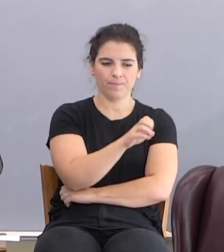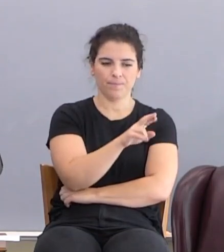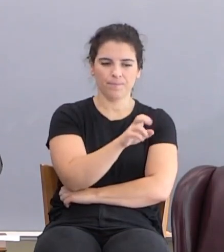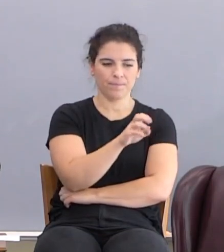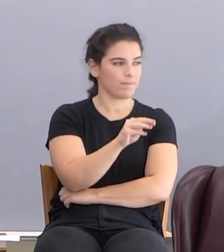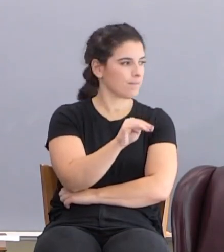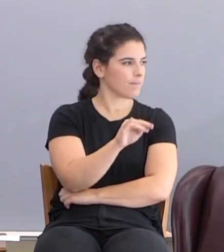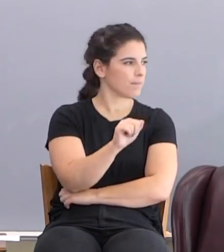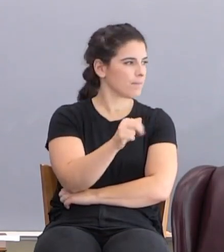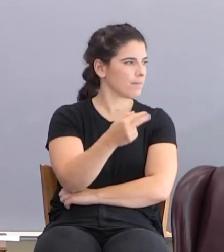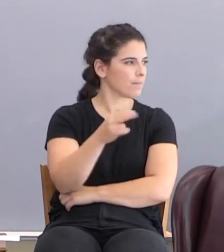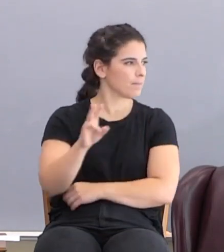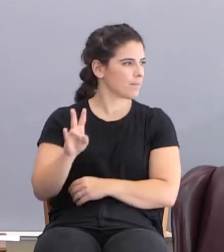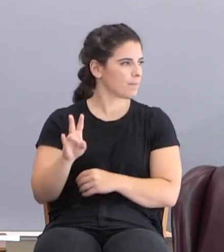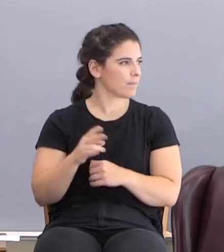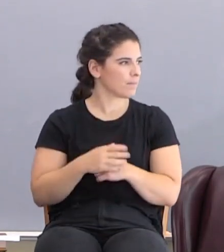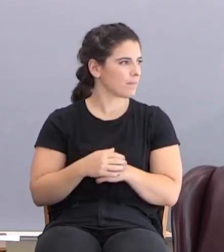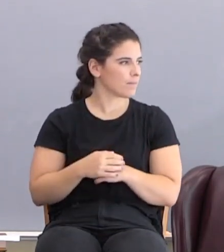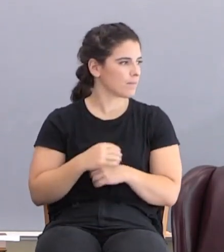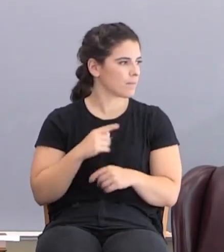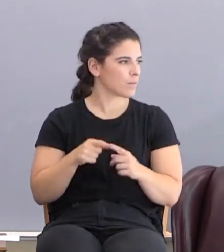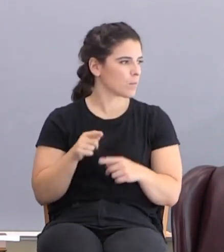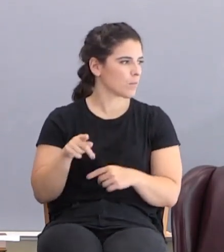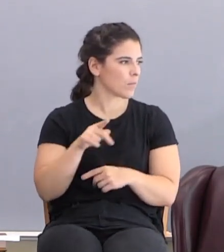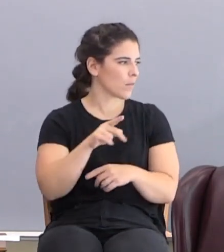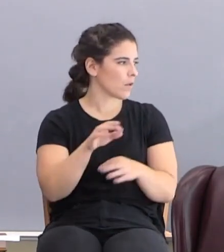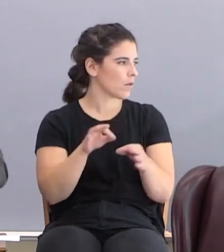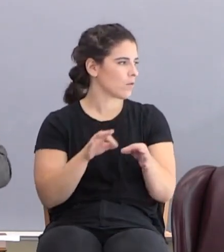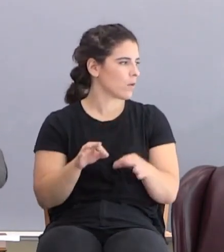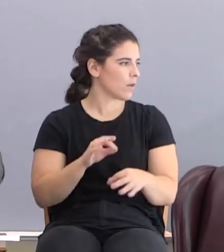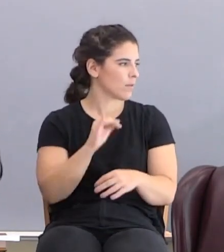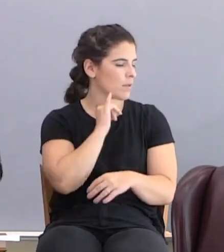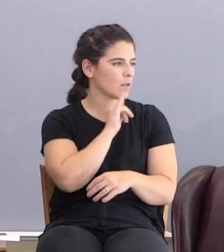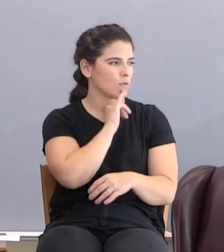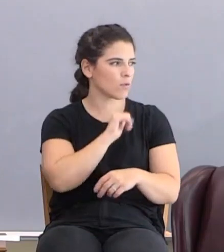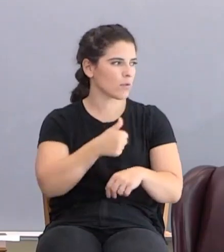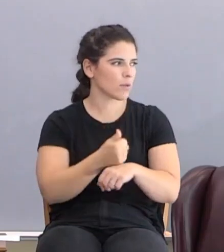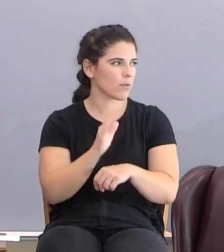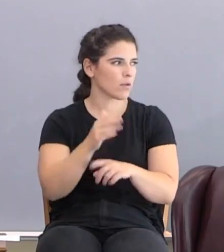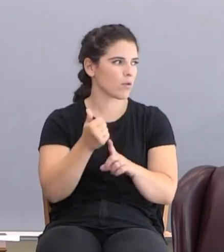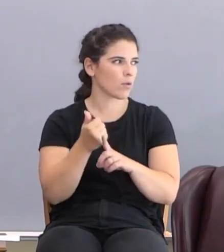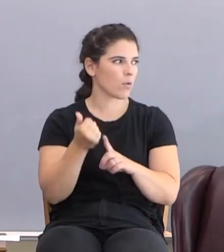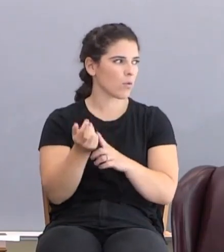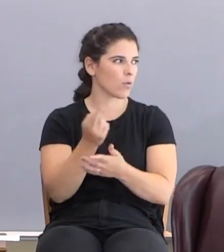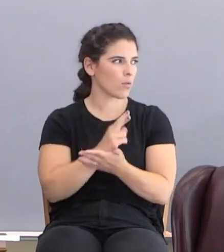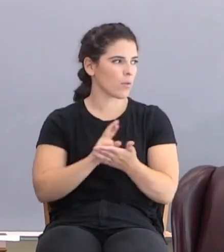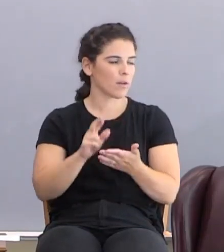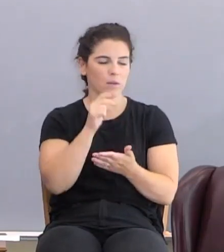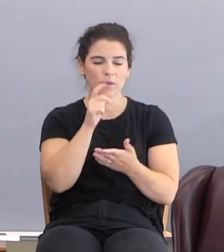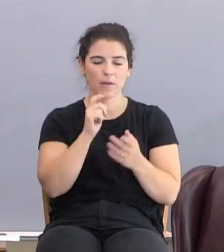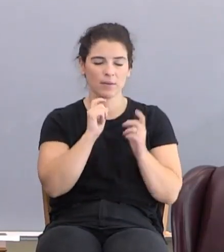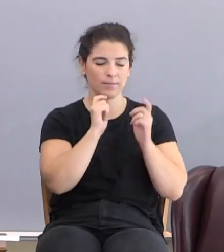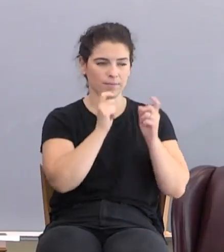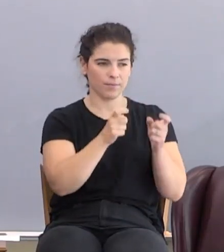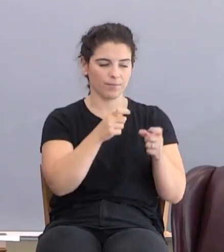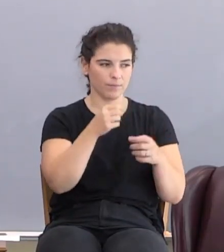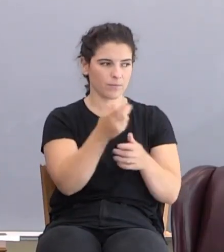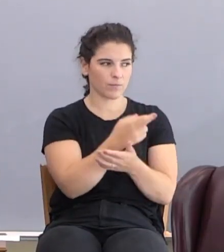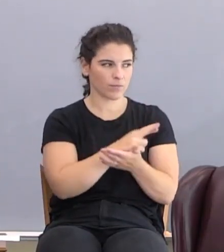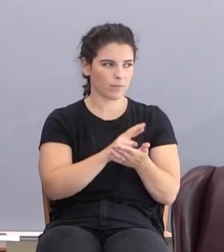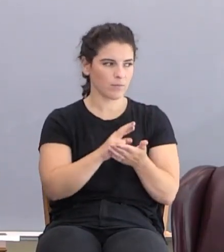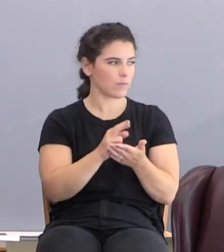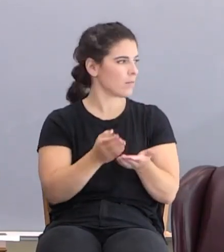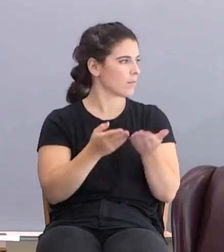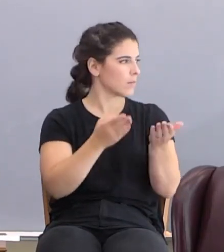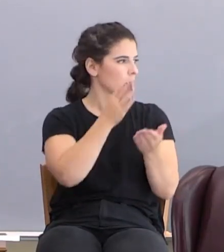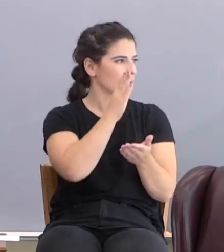When Paul describes Israel as going about to establish their own righteousness and not submitting themselves to the righteousness of God. Here's a passage that